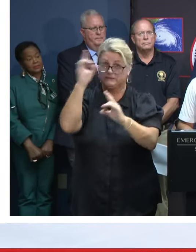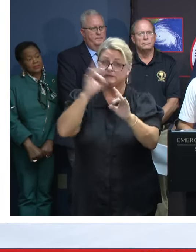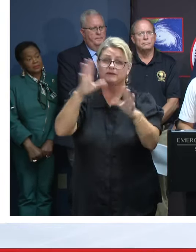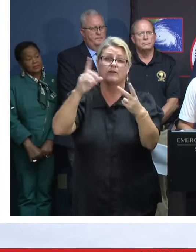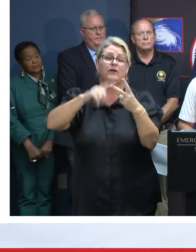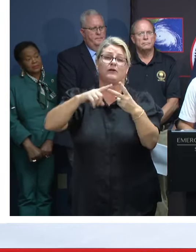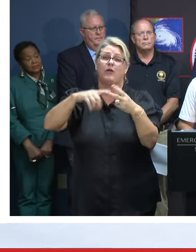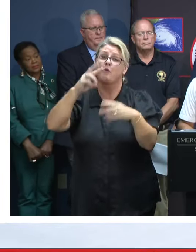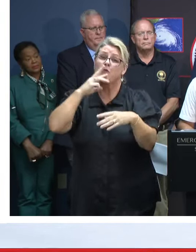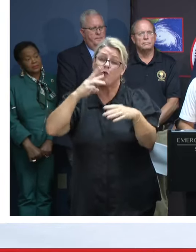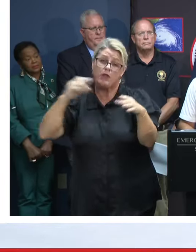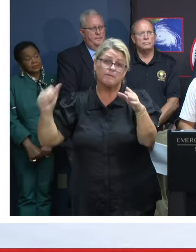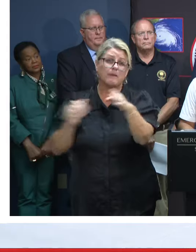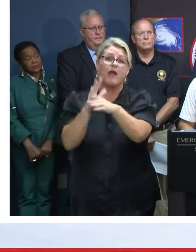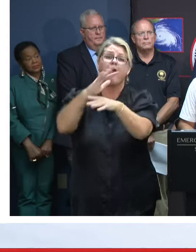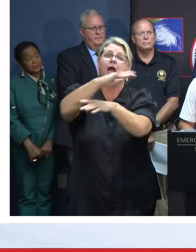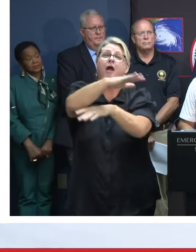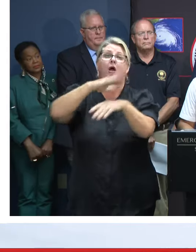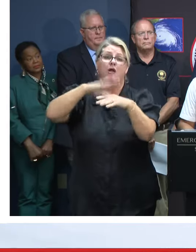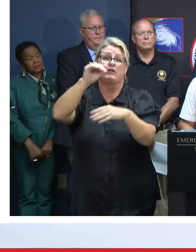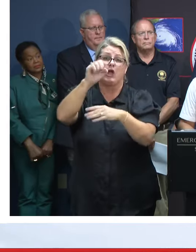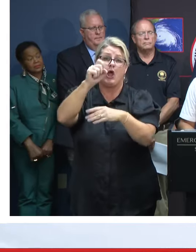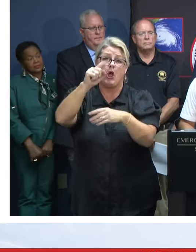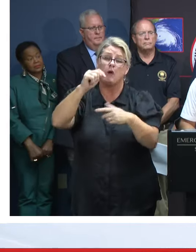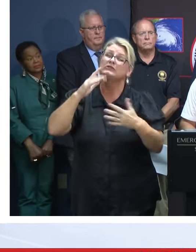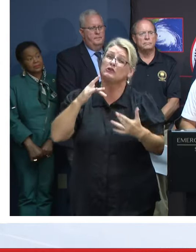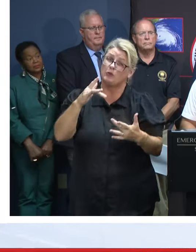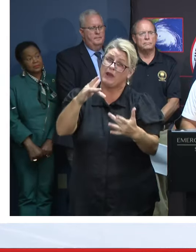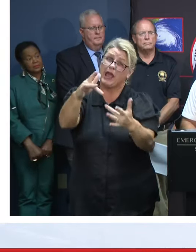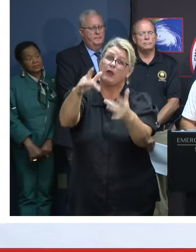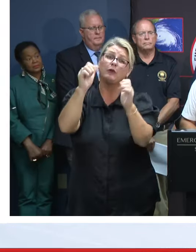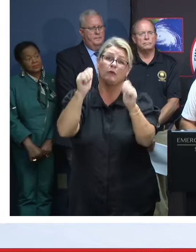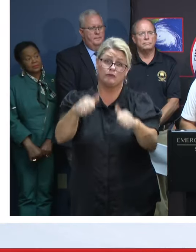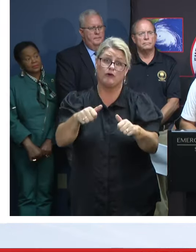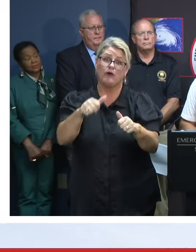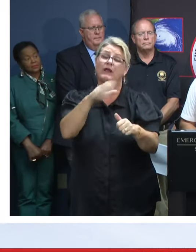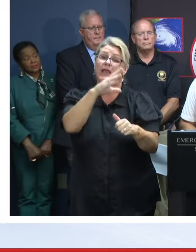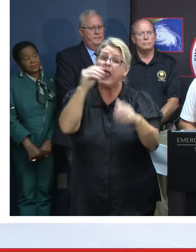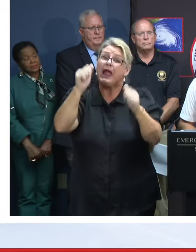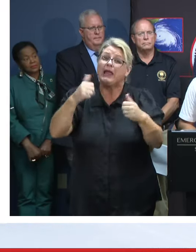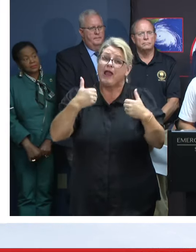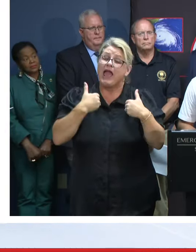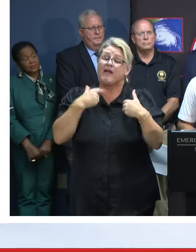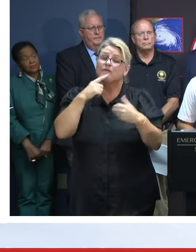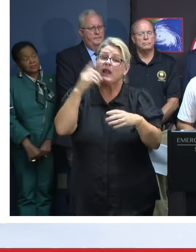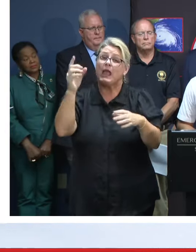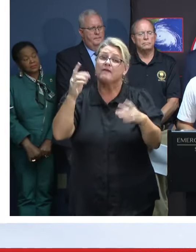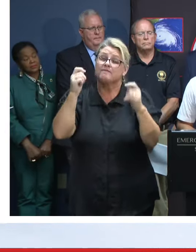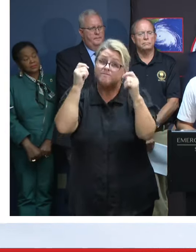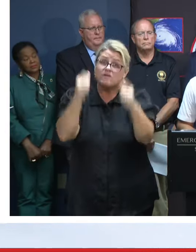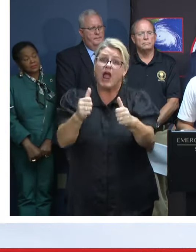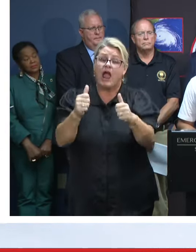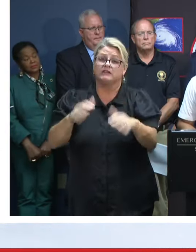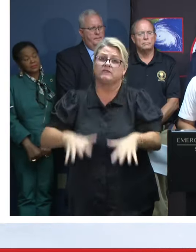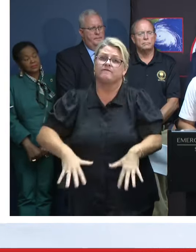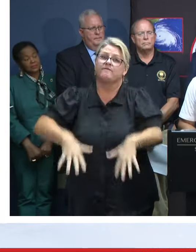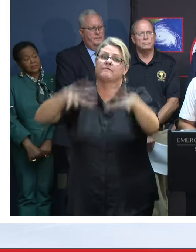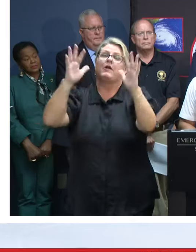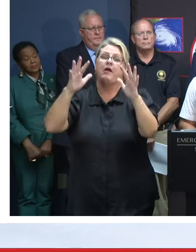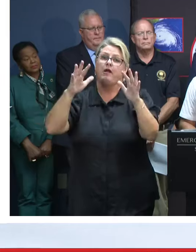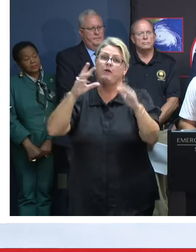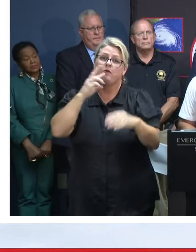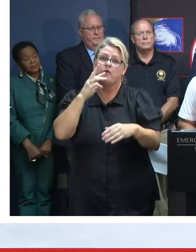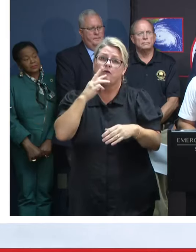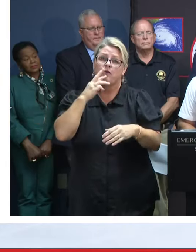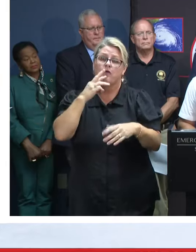surge along the coast, a few tornadoes, and of course, as I mentioned, the threat of catastrophic flash and urban flooding. Rainfall